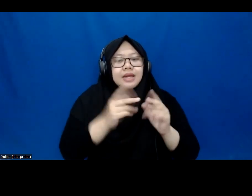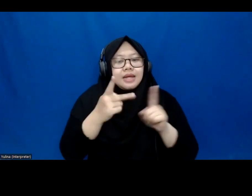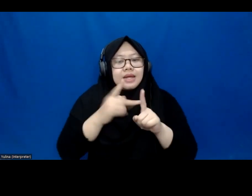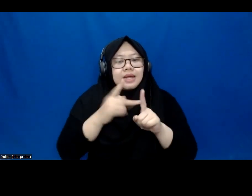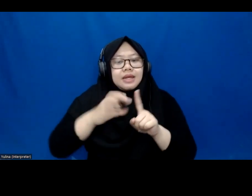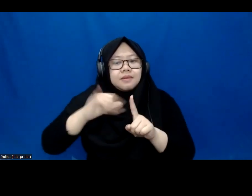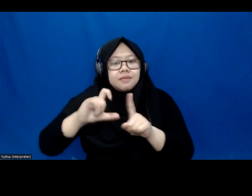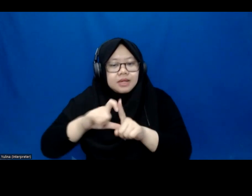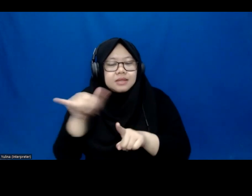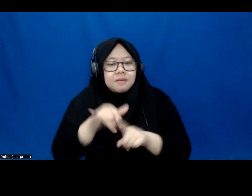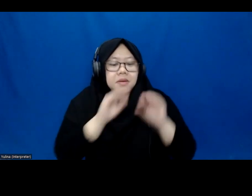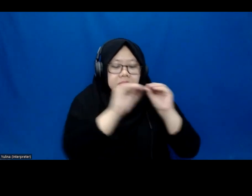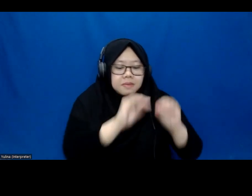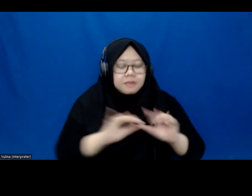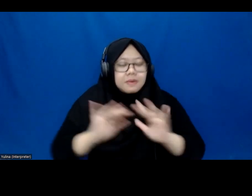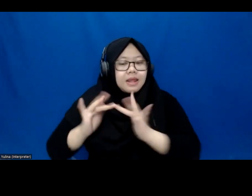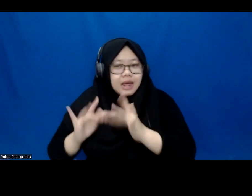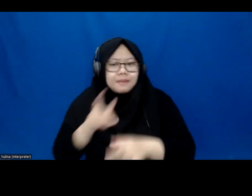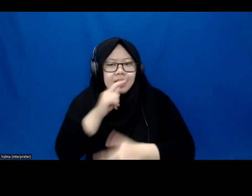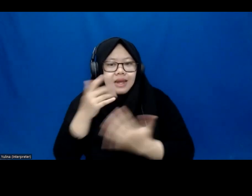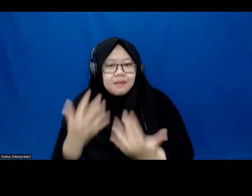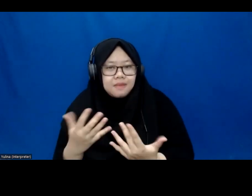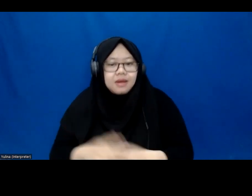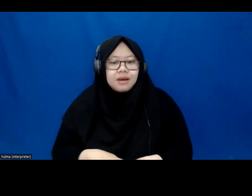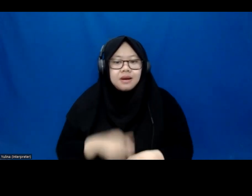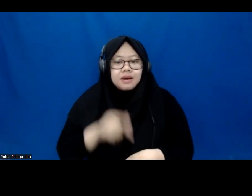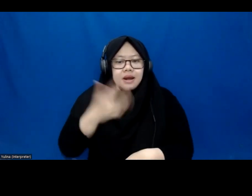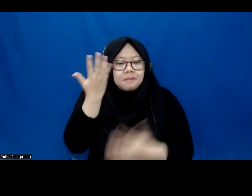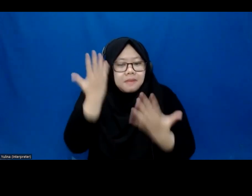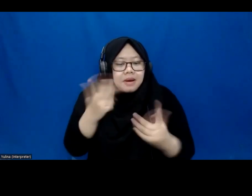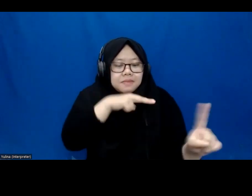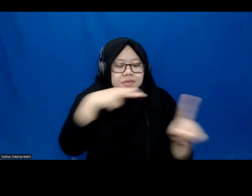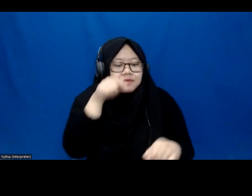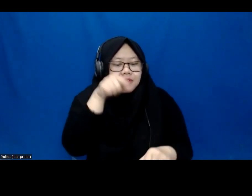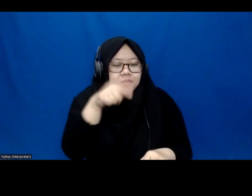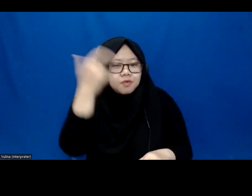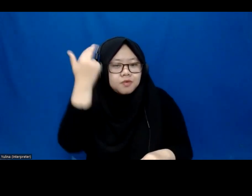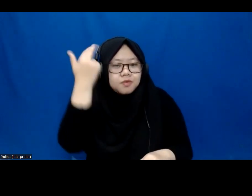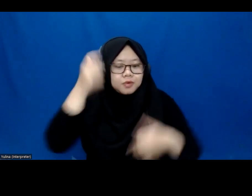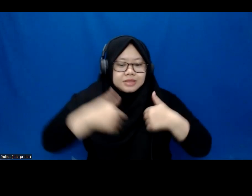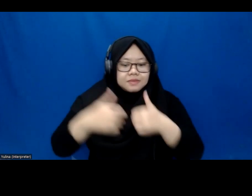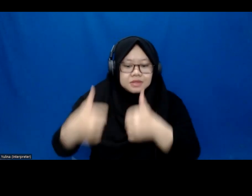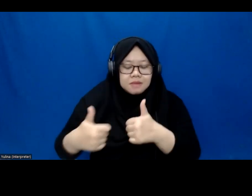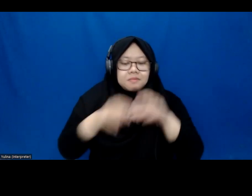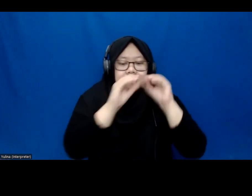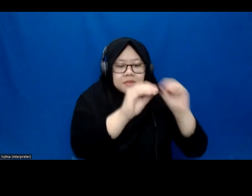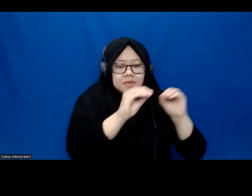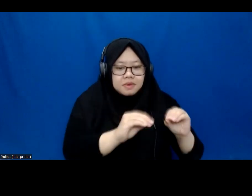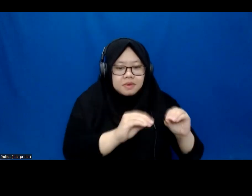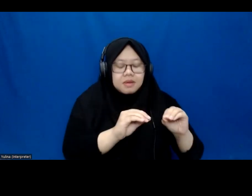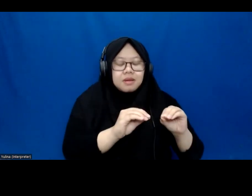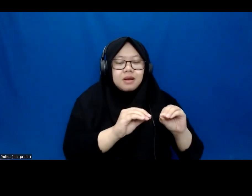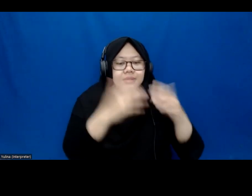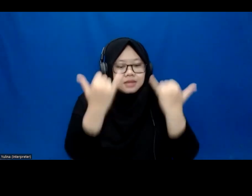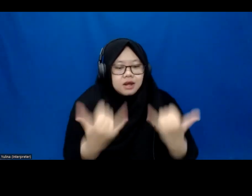what is your, actually the perspective on the readiness of the current educational landscape to provide learners with disability